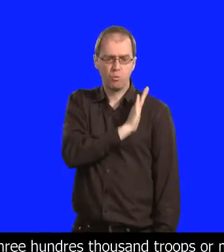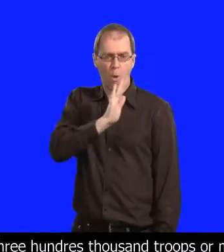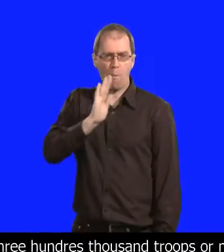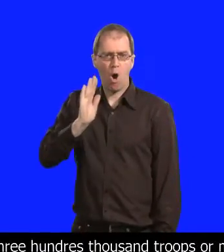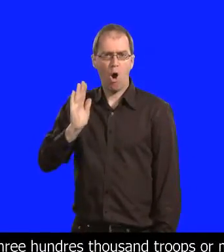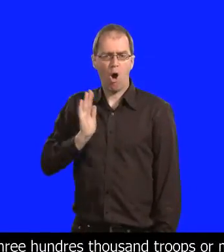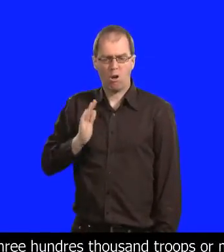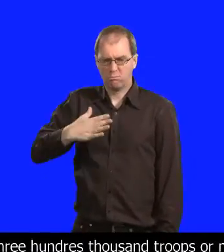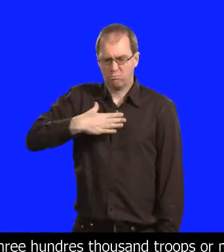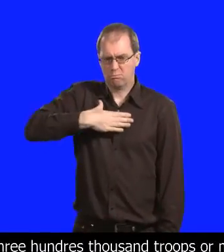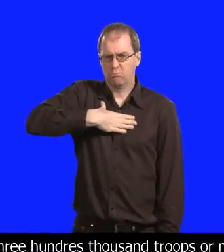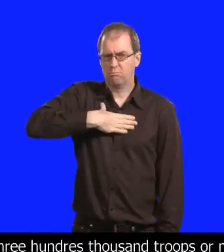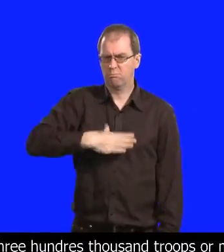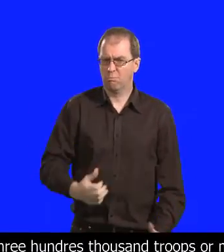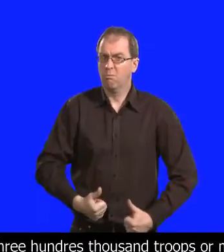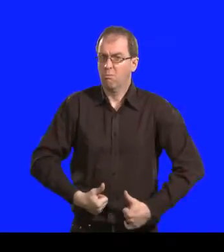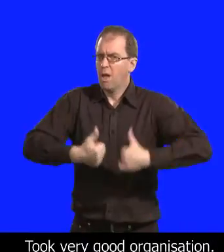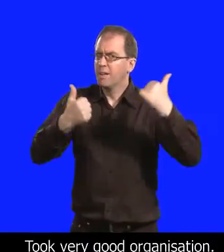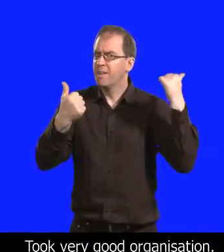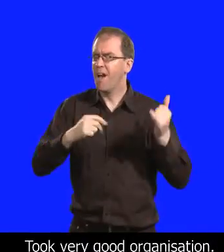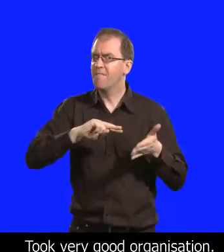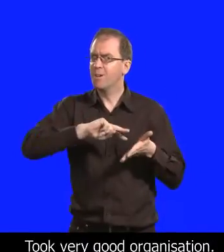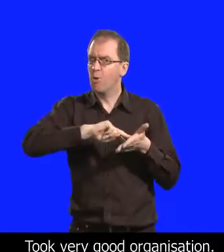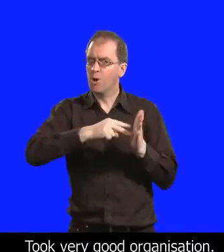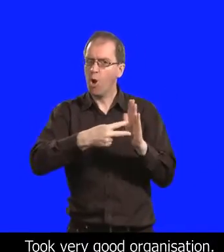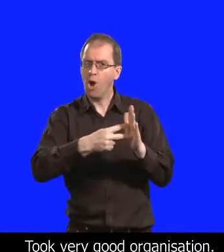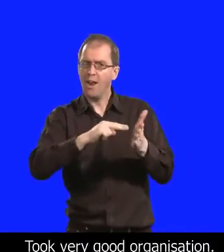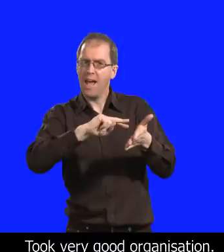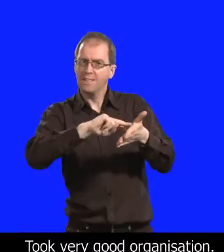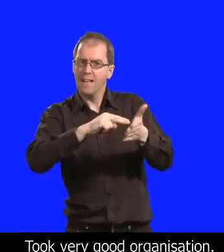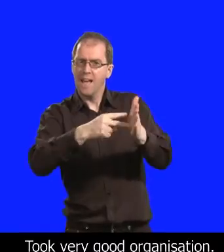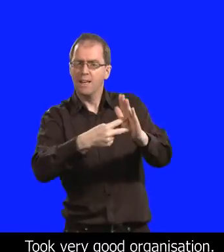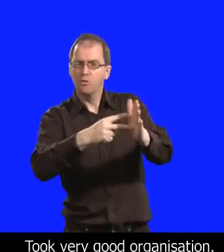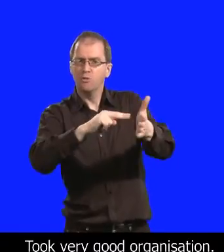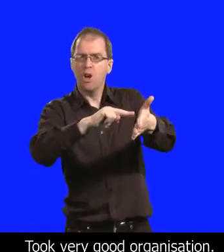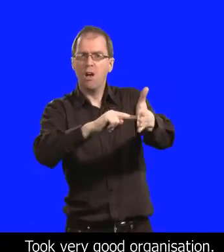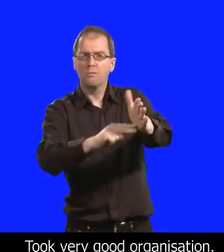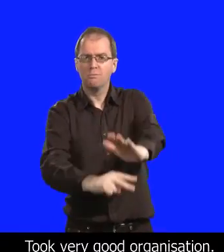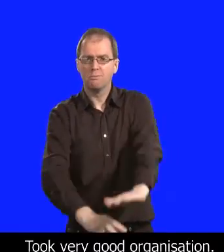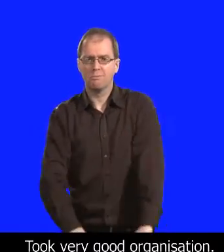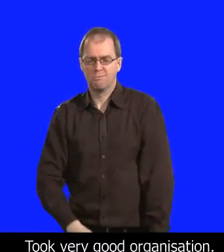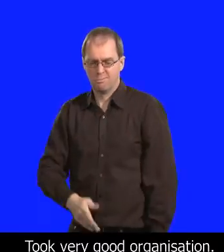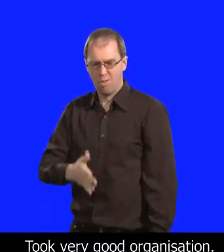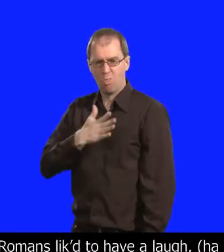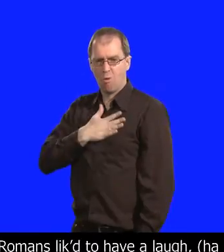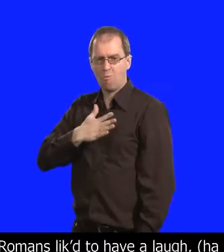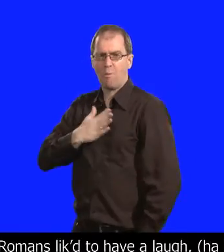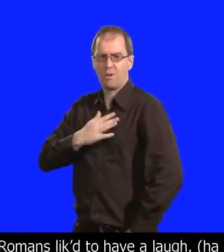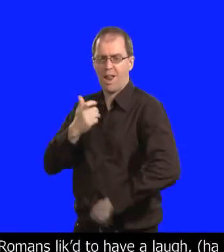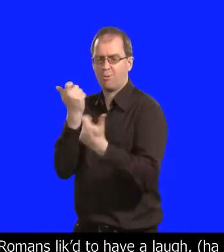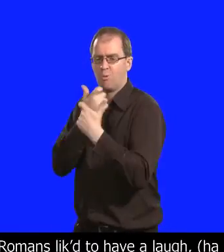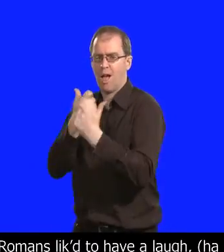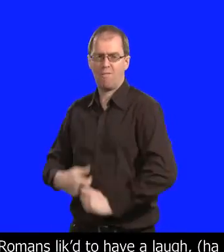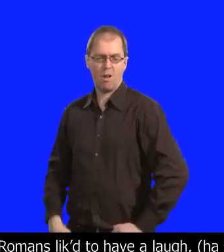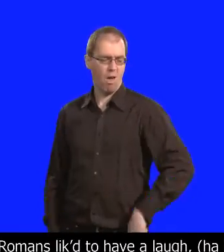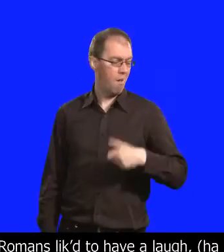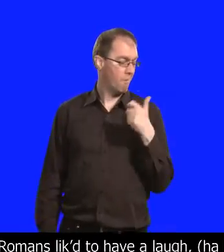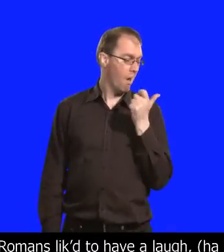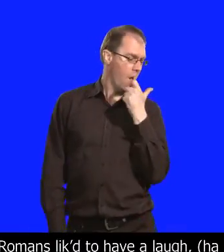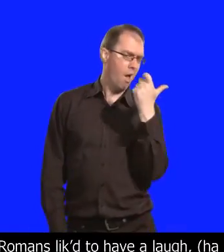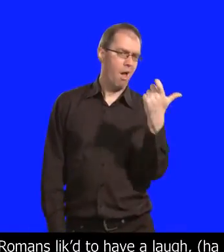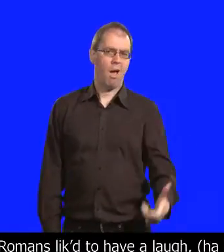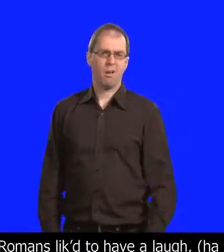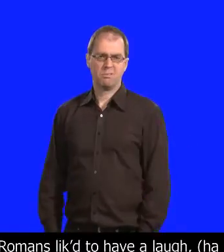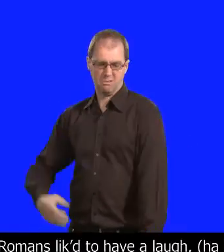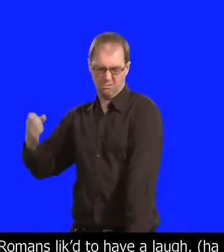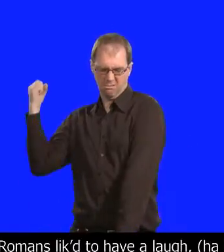thousand troops or more took very good organisation. The Romans liked to have a